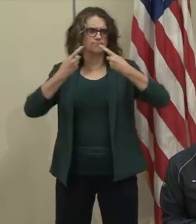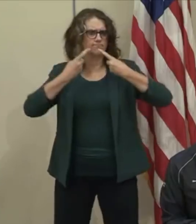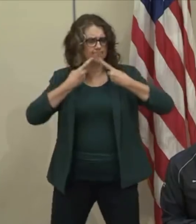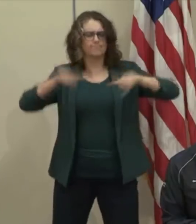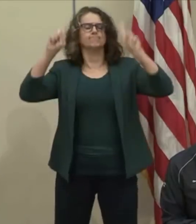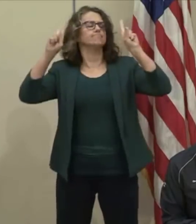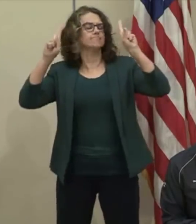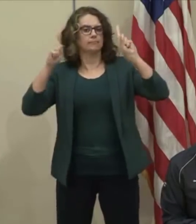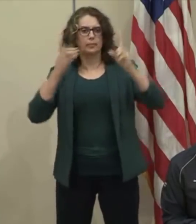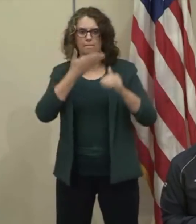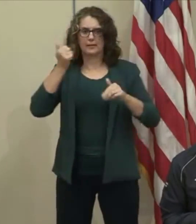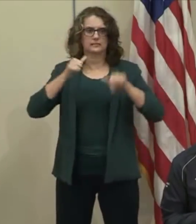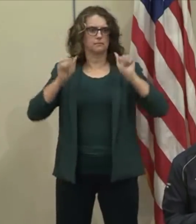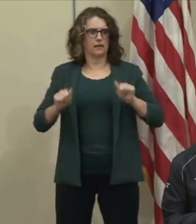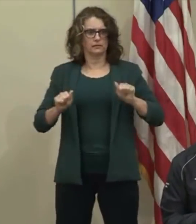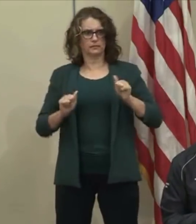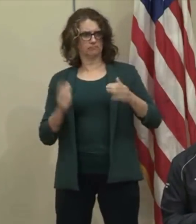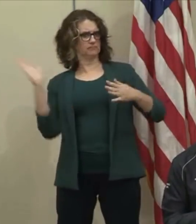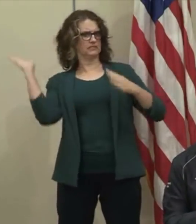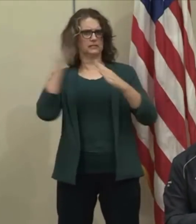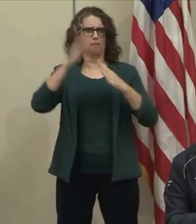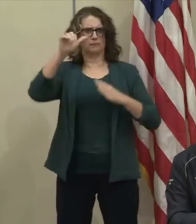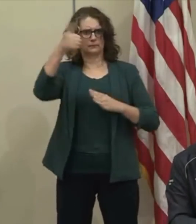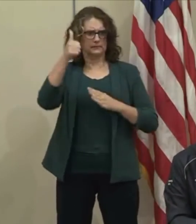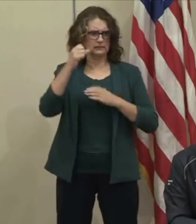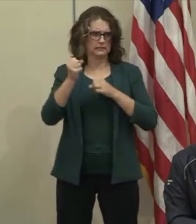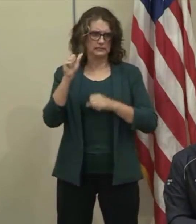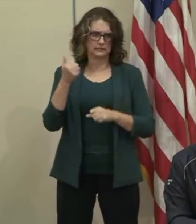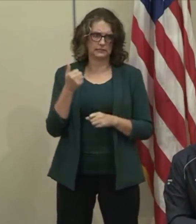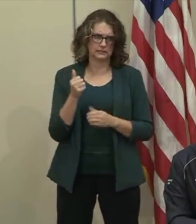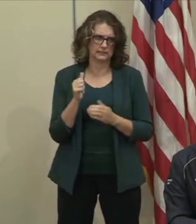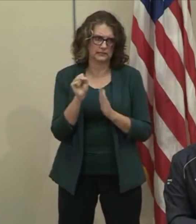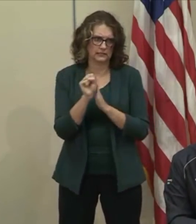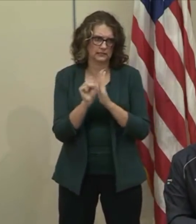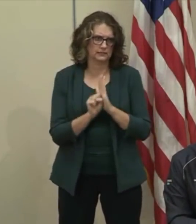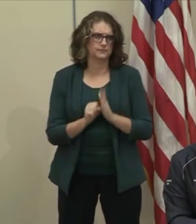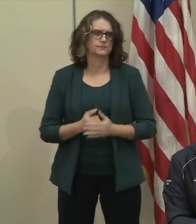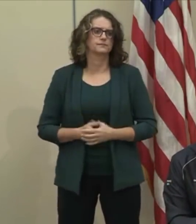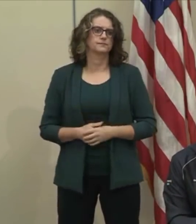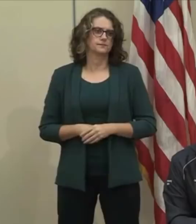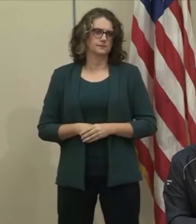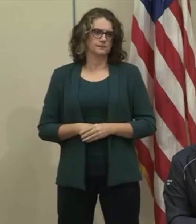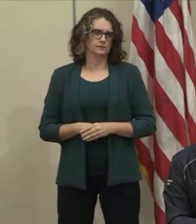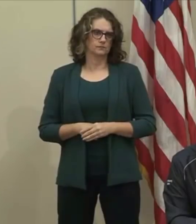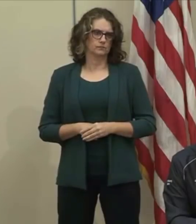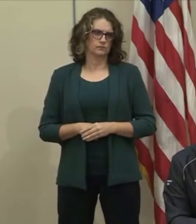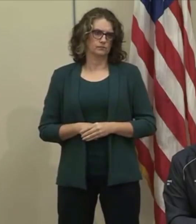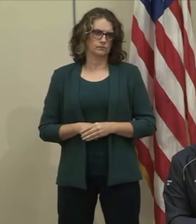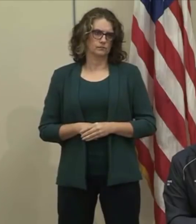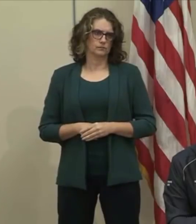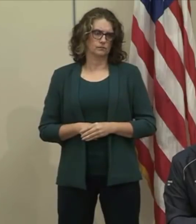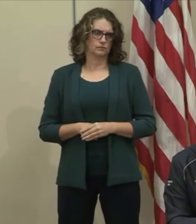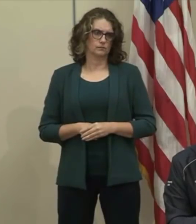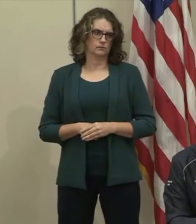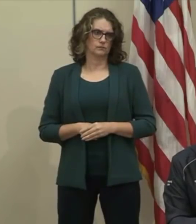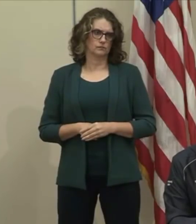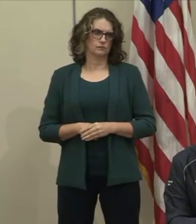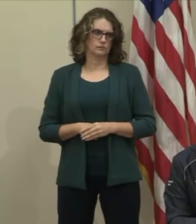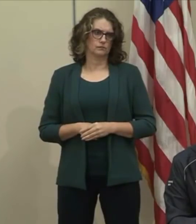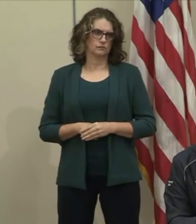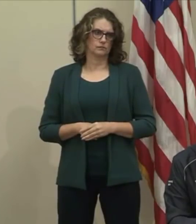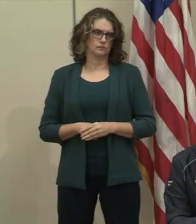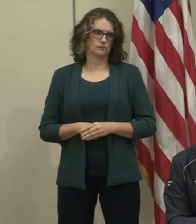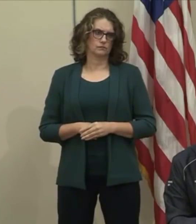signed an executive order that did three things. Number one, it allowed Oklahoma State University and Oklahoma